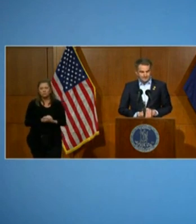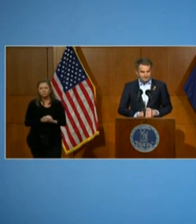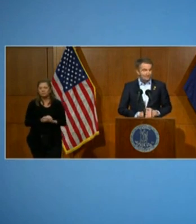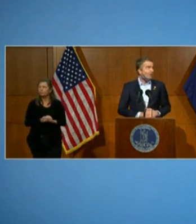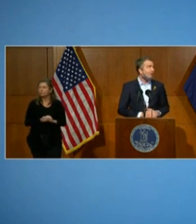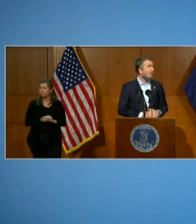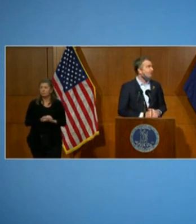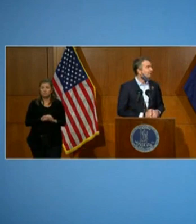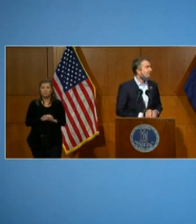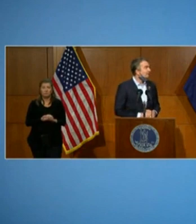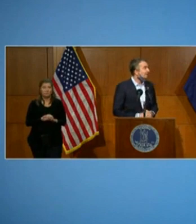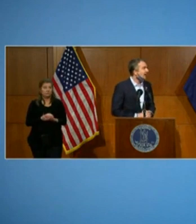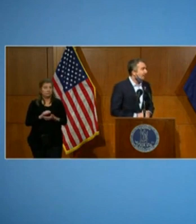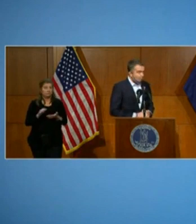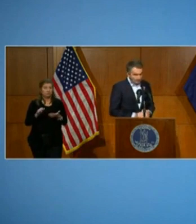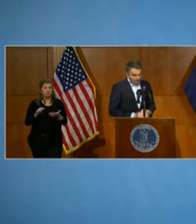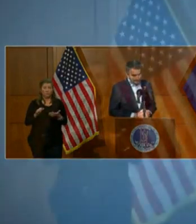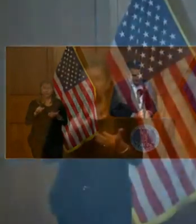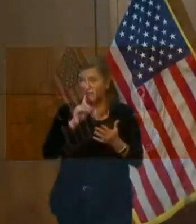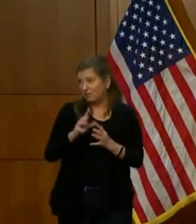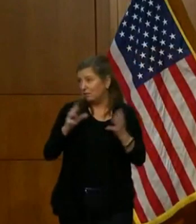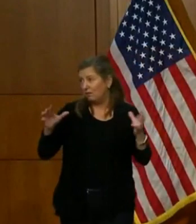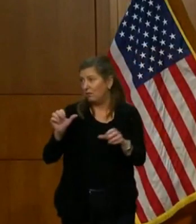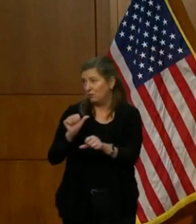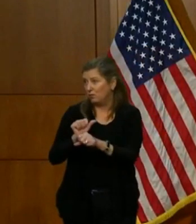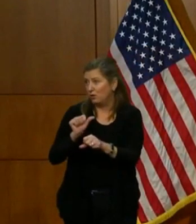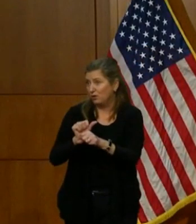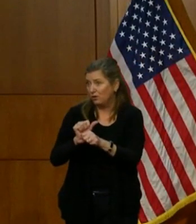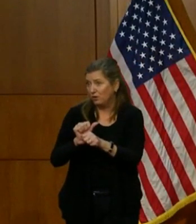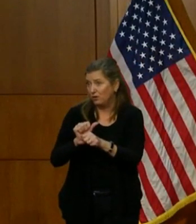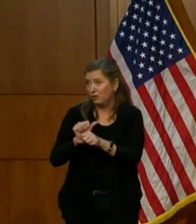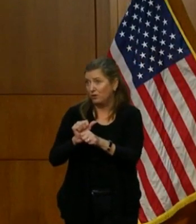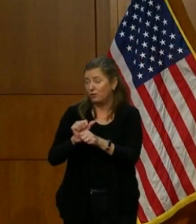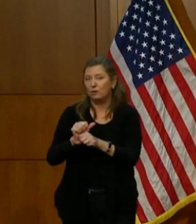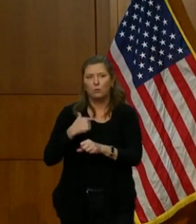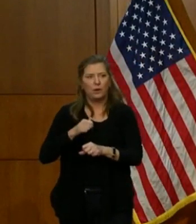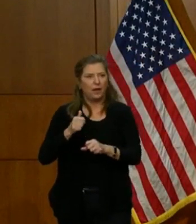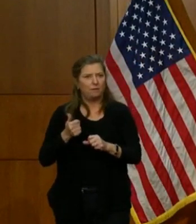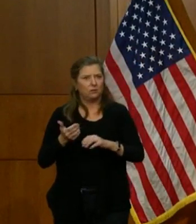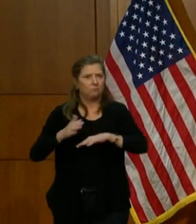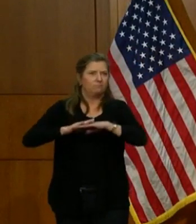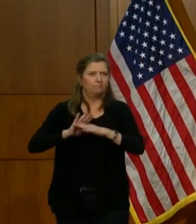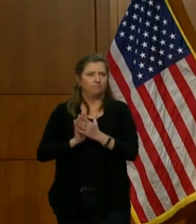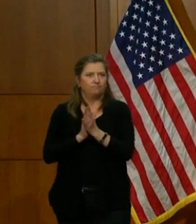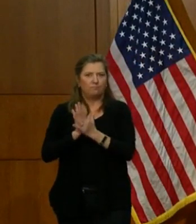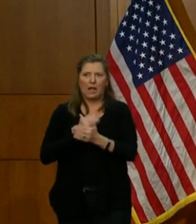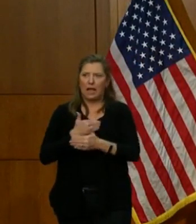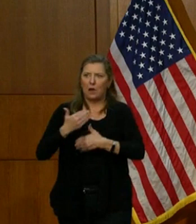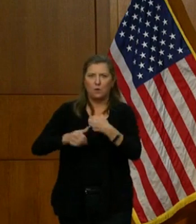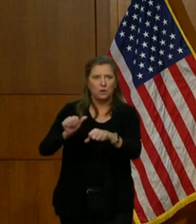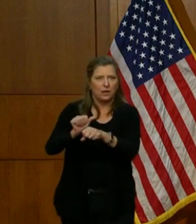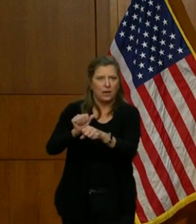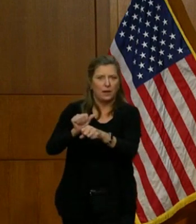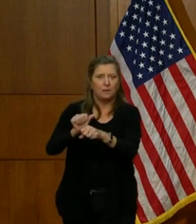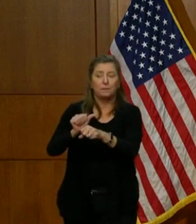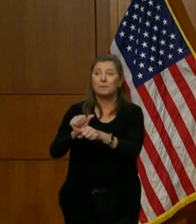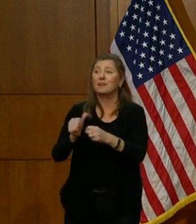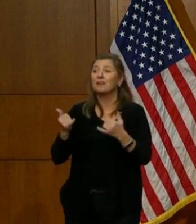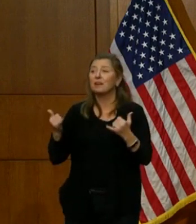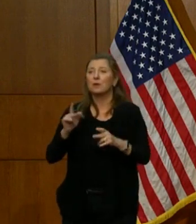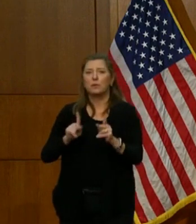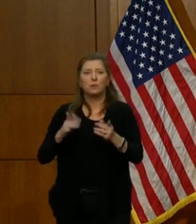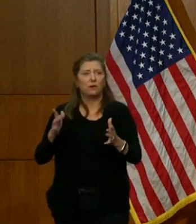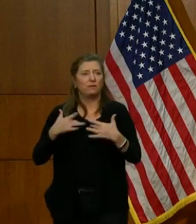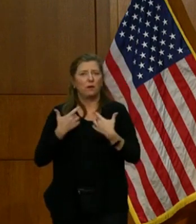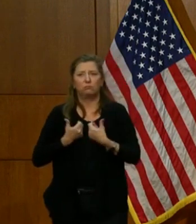This is all a lot of work, and we have to step up our game right when everyone is